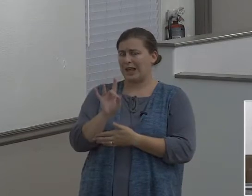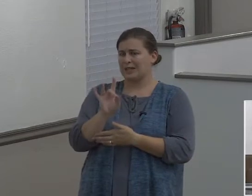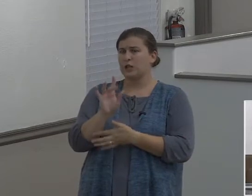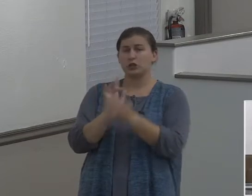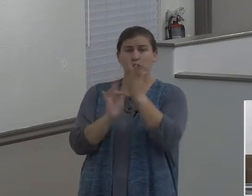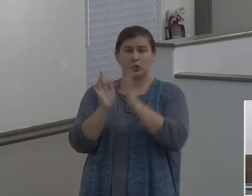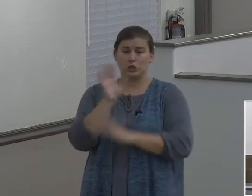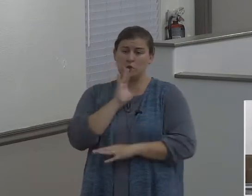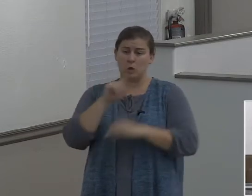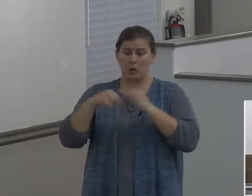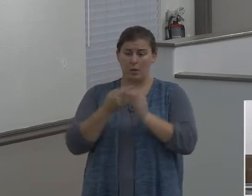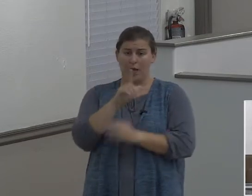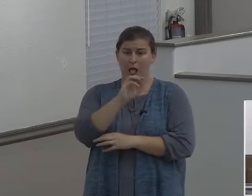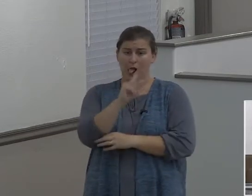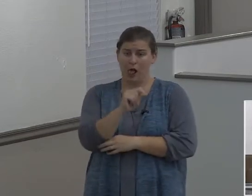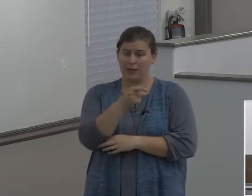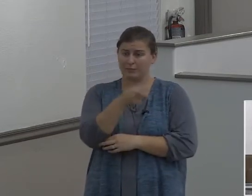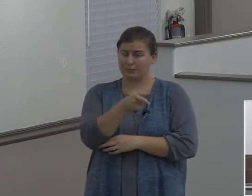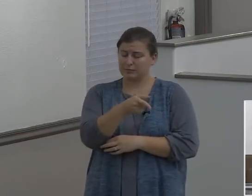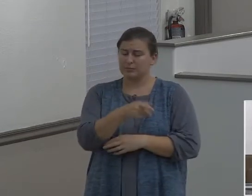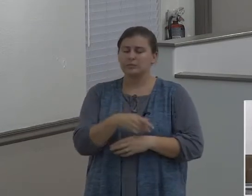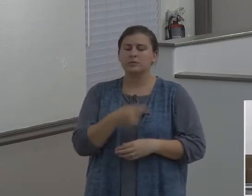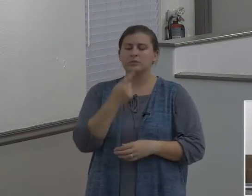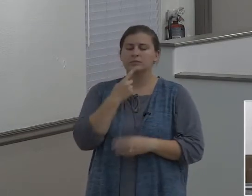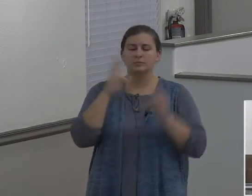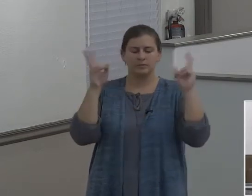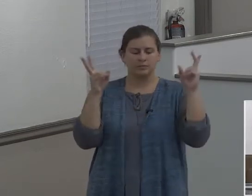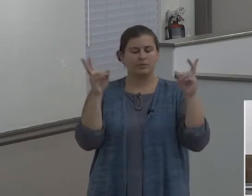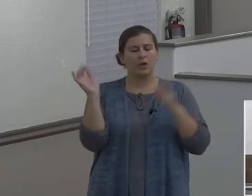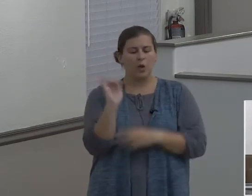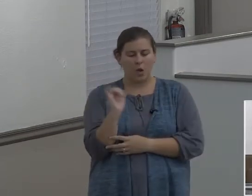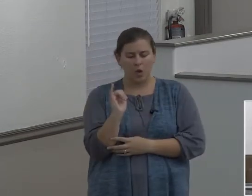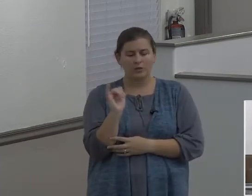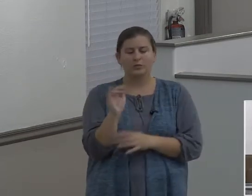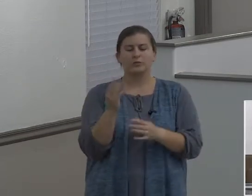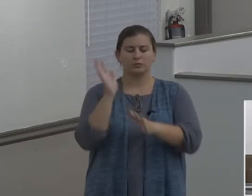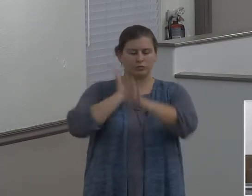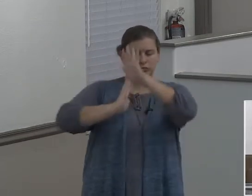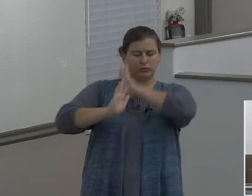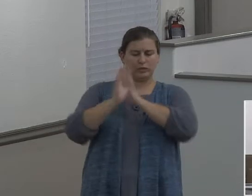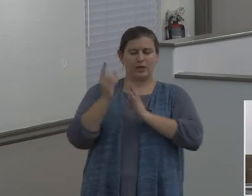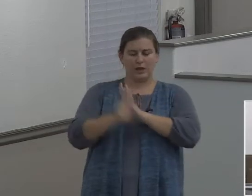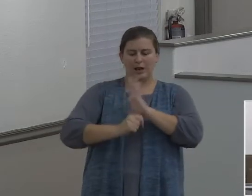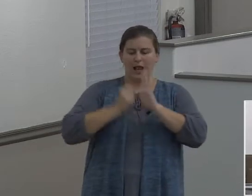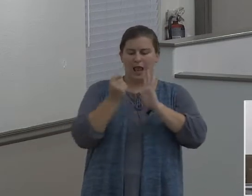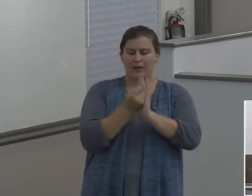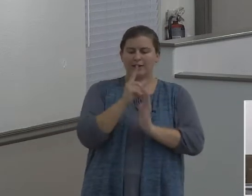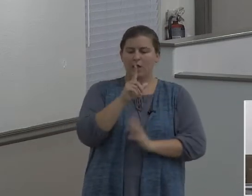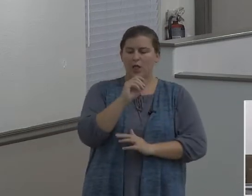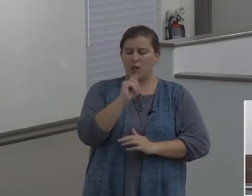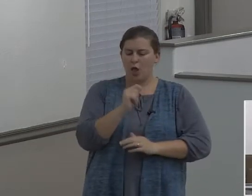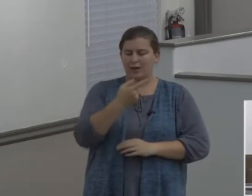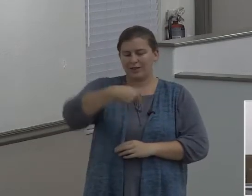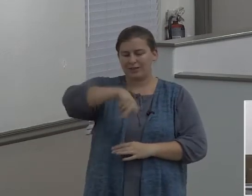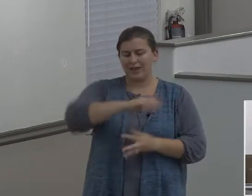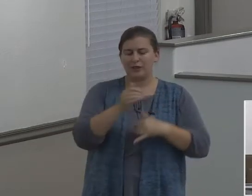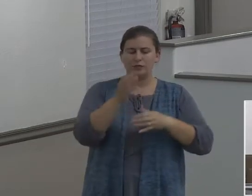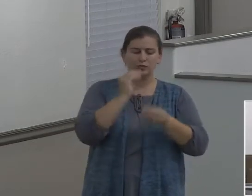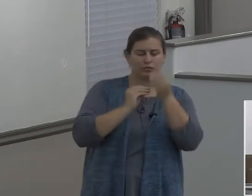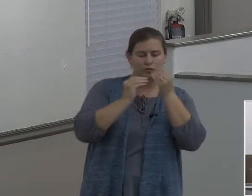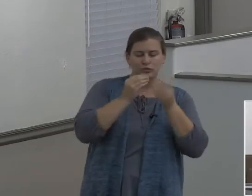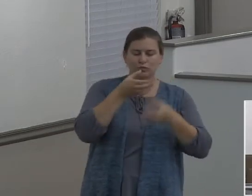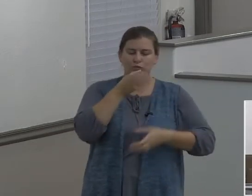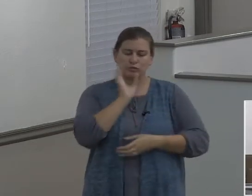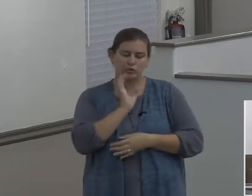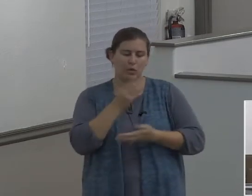He said in Luke 17, 28, Likewise also as it was in the days of Lot, they did eat, they drank, they bought, they sold, they